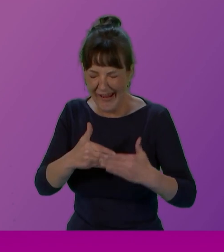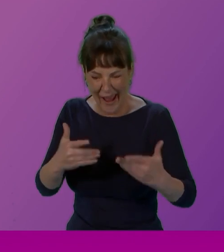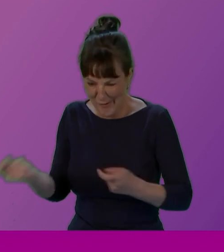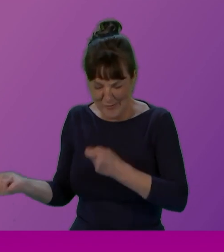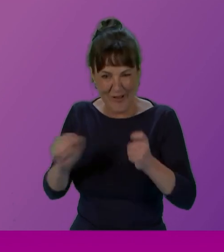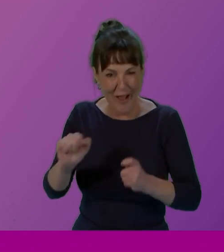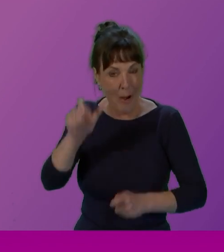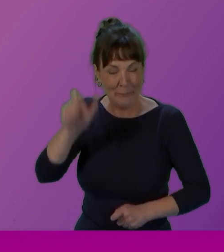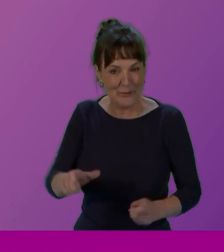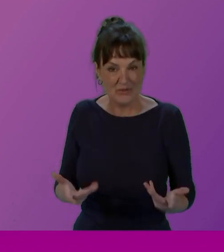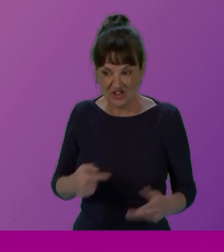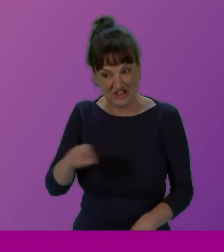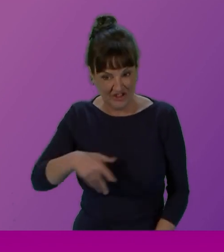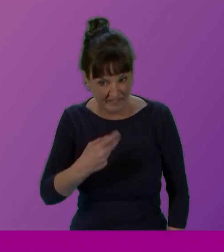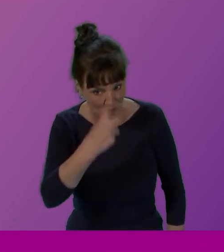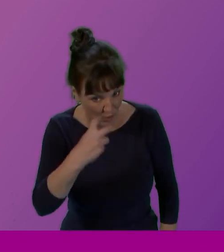here? And I just said, old.